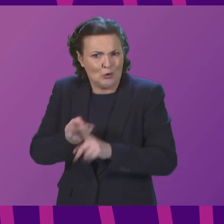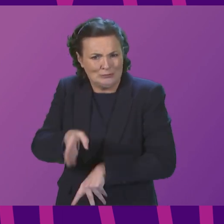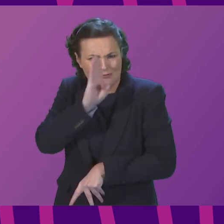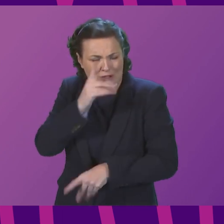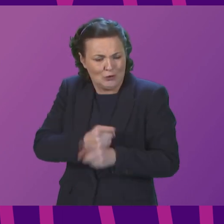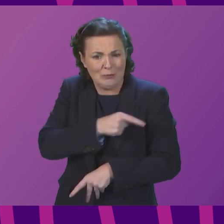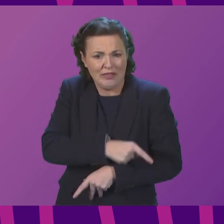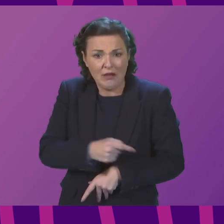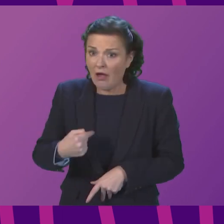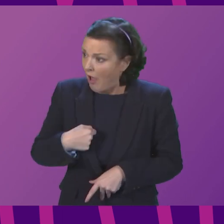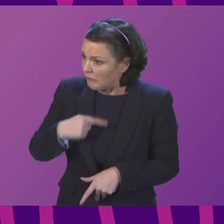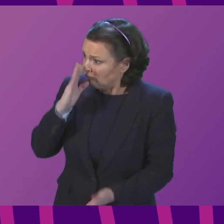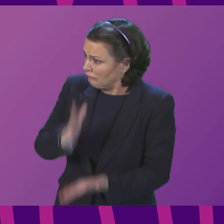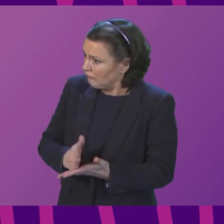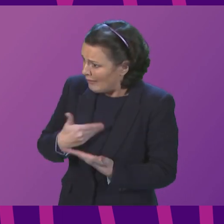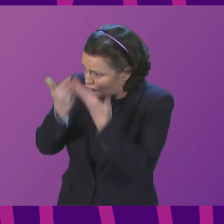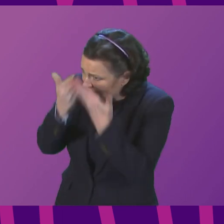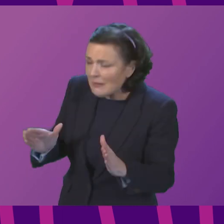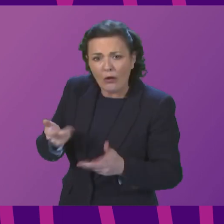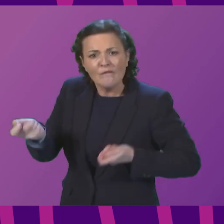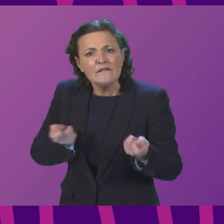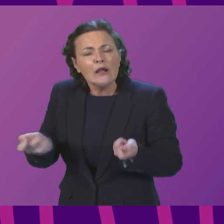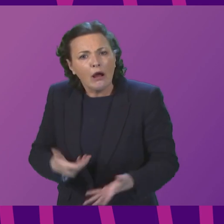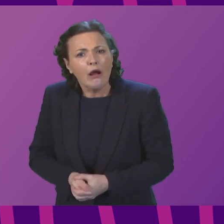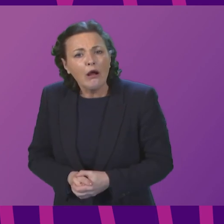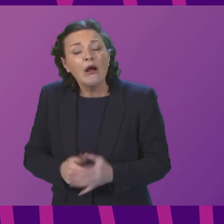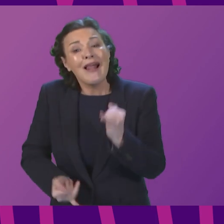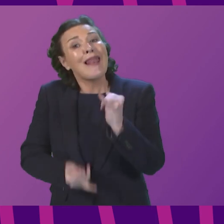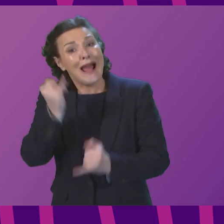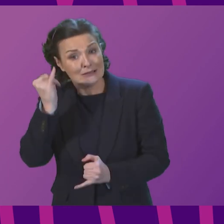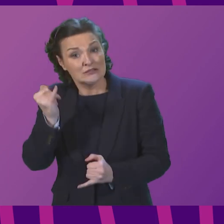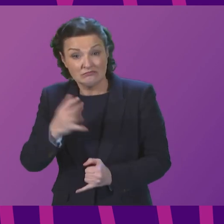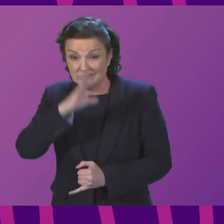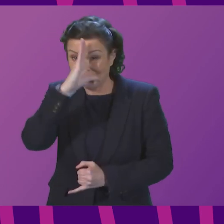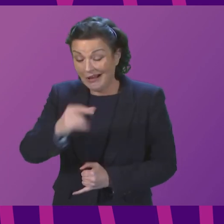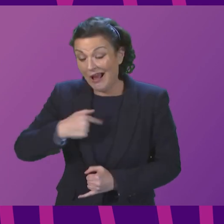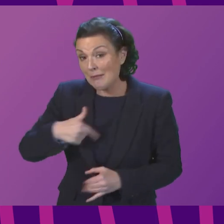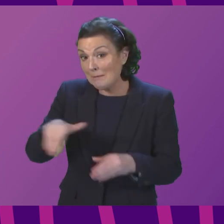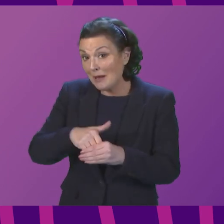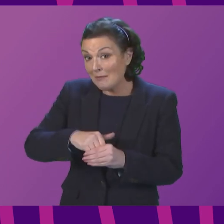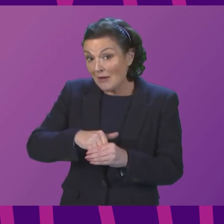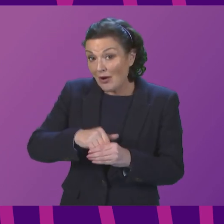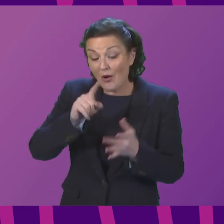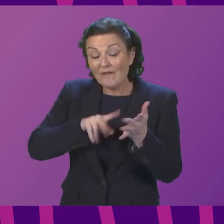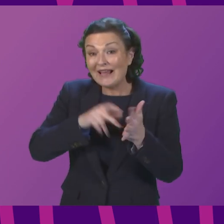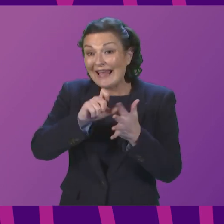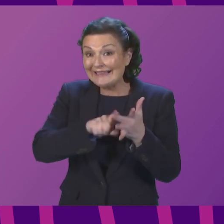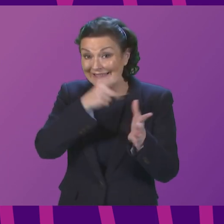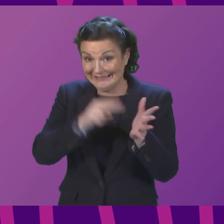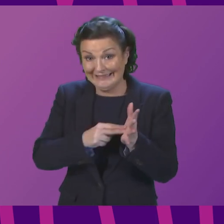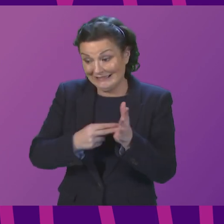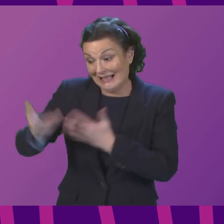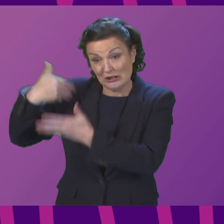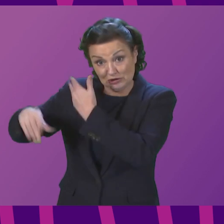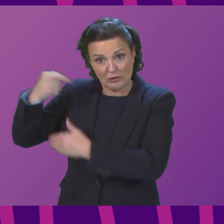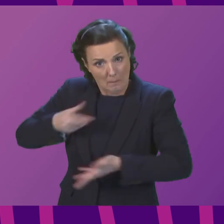and I'll state here that I do respect the convener. Finally, as a member of Indian descent who was born in England, now proudly